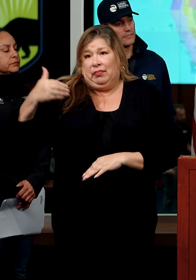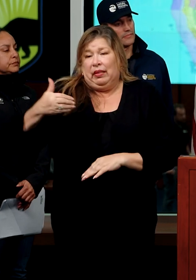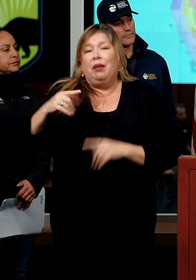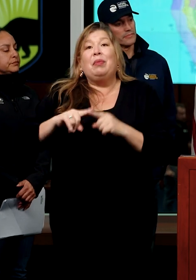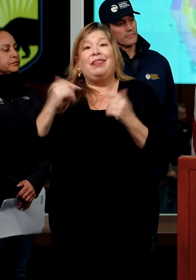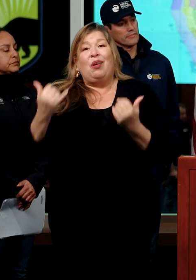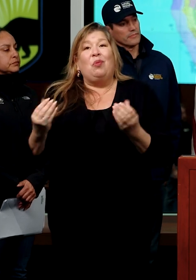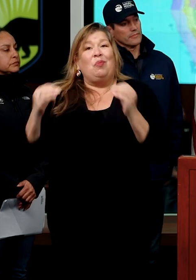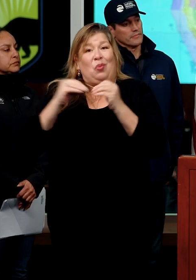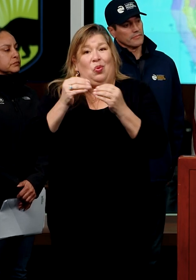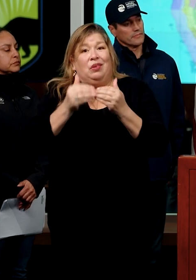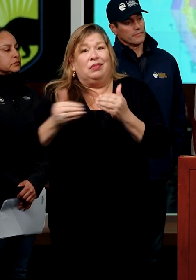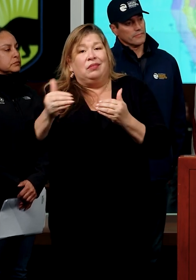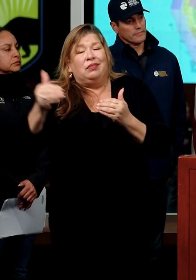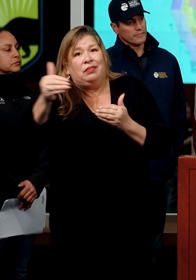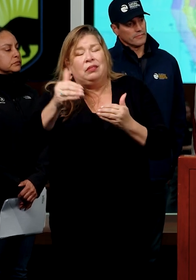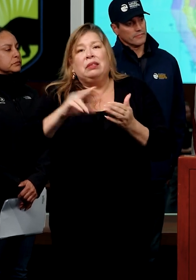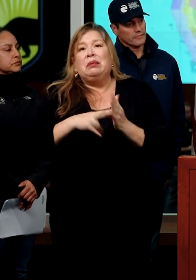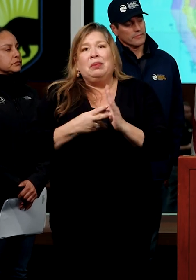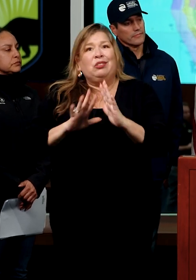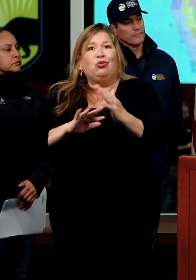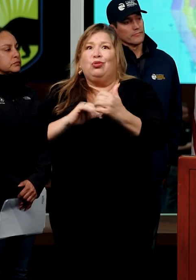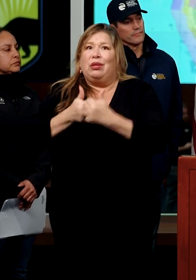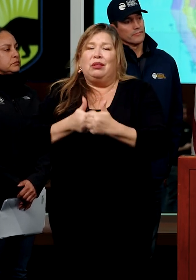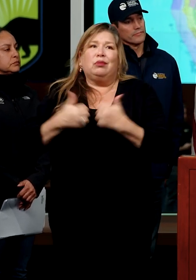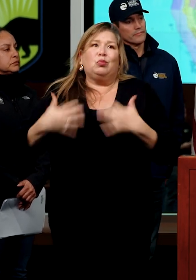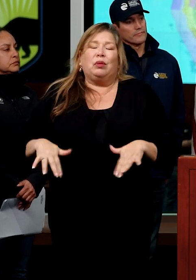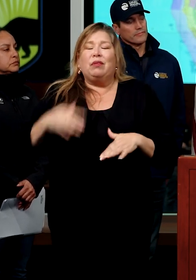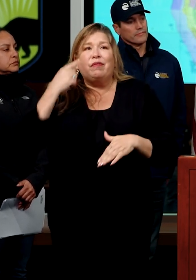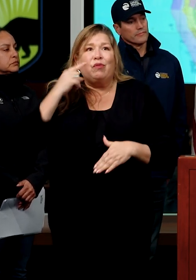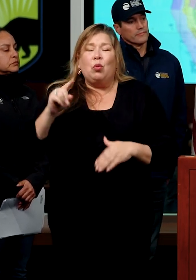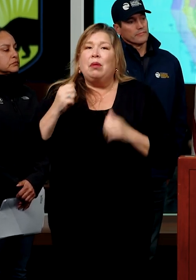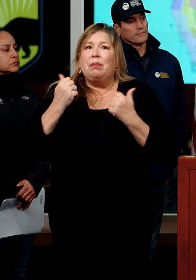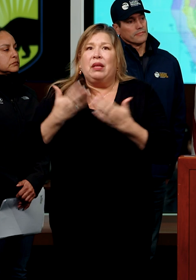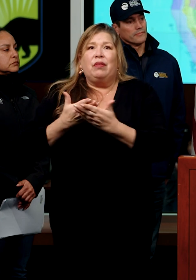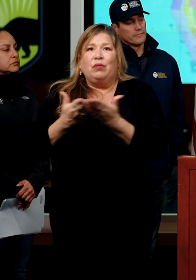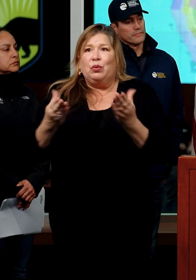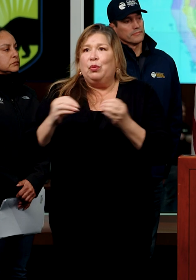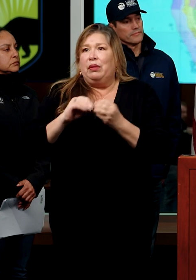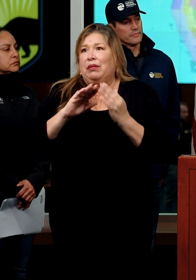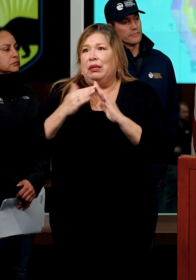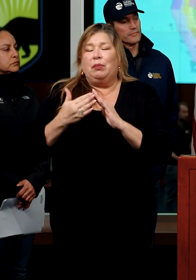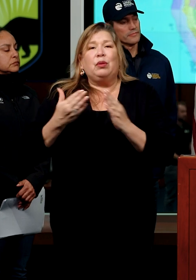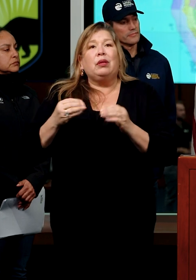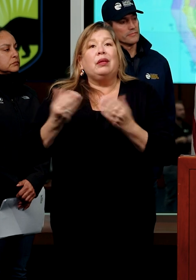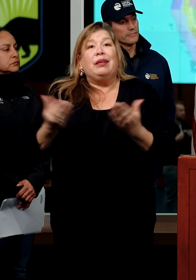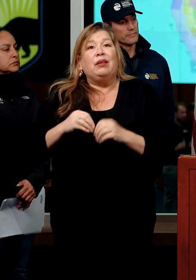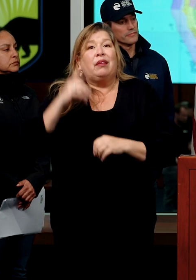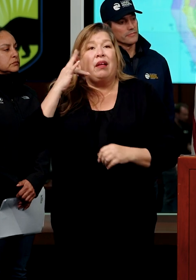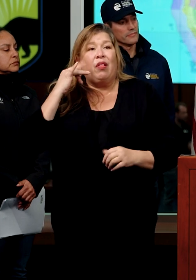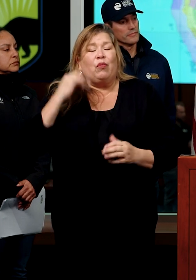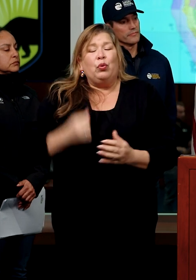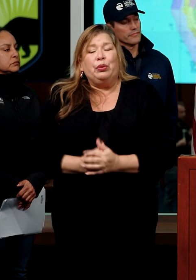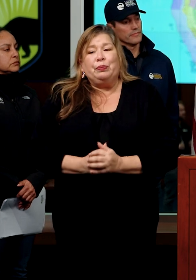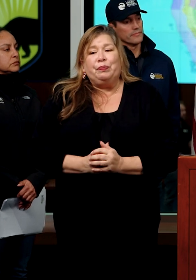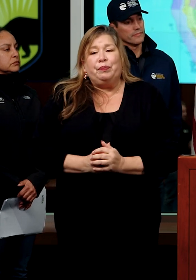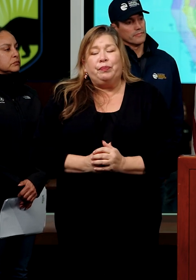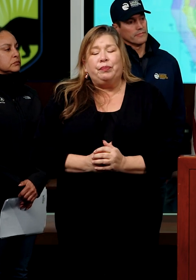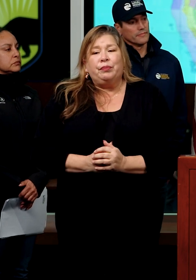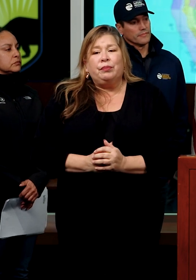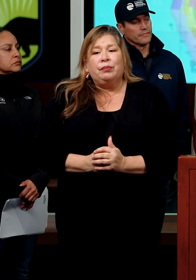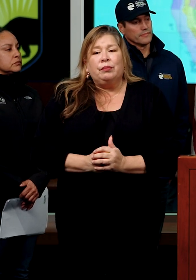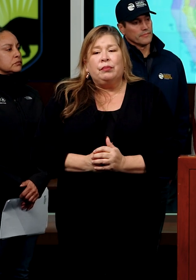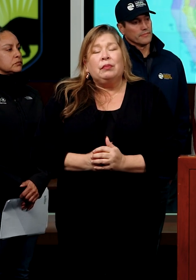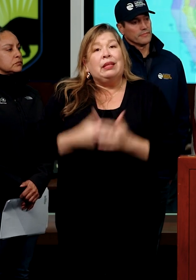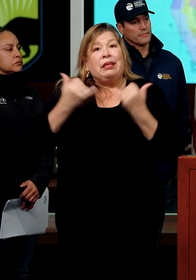a very, very challenging situation to many, many communities statewide in California. Currently, right now, we